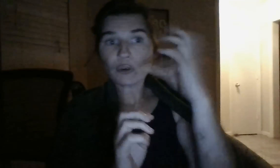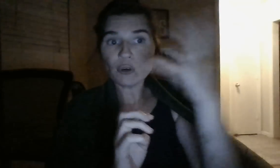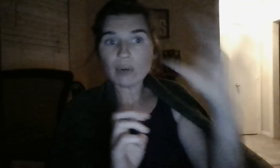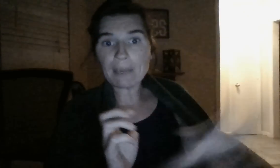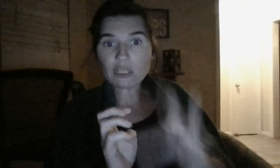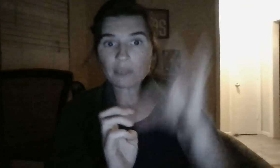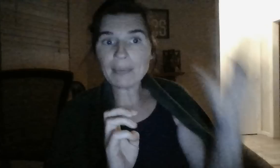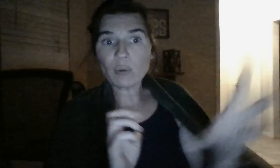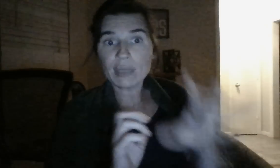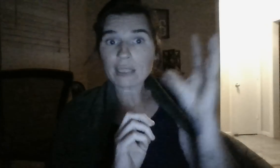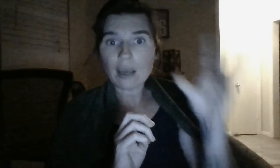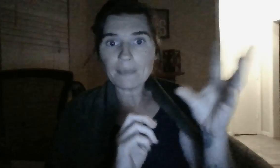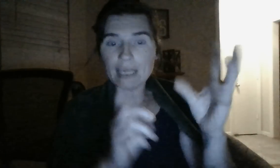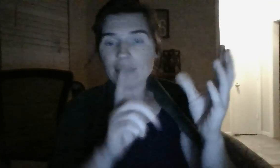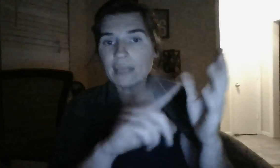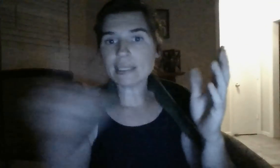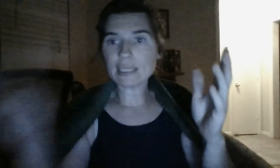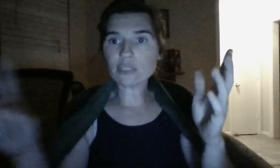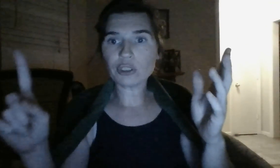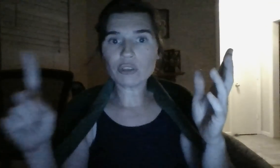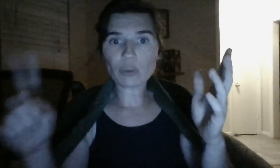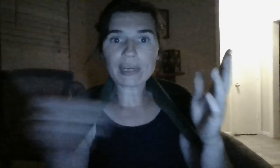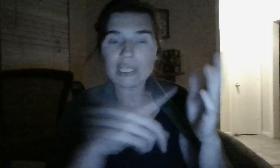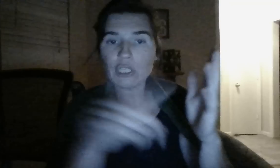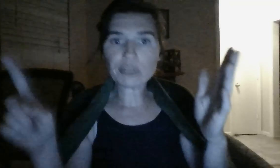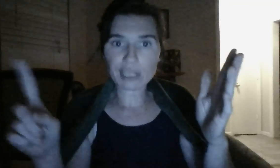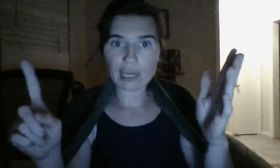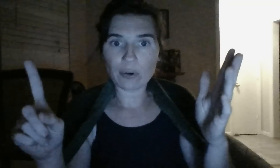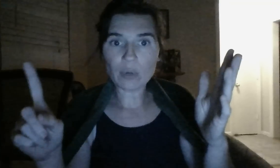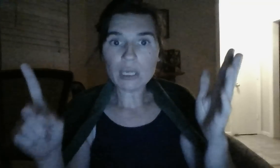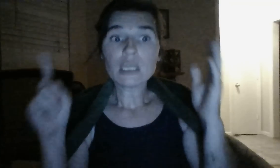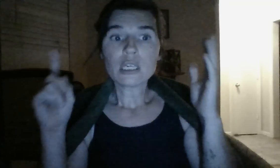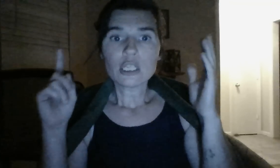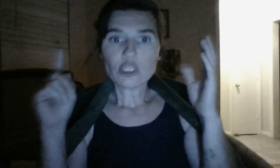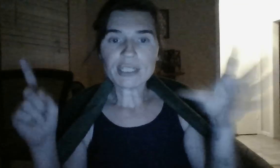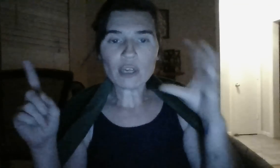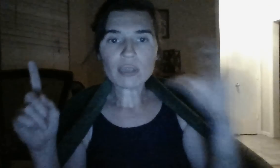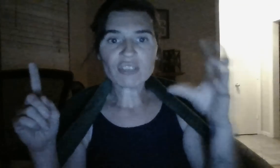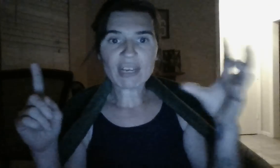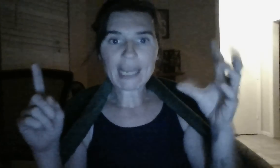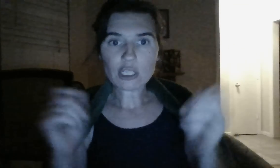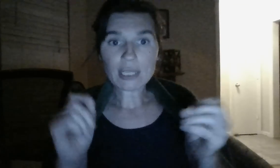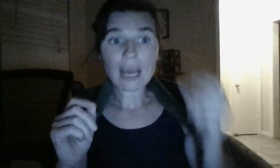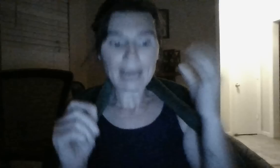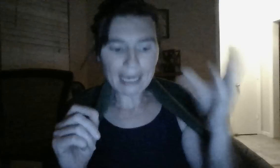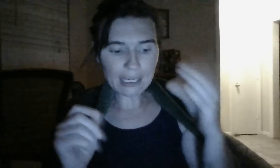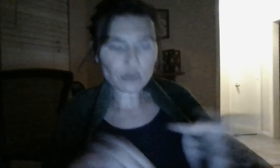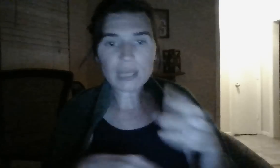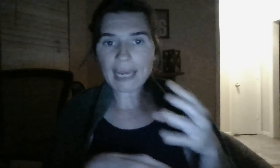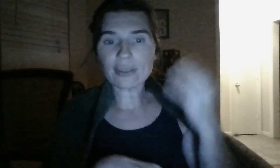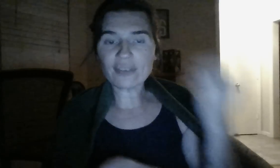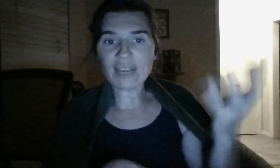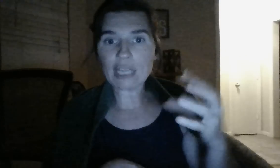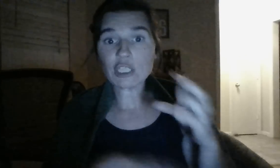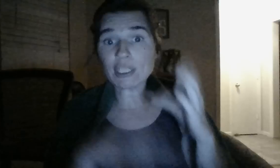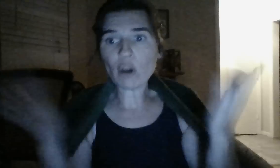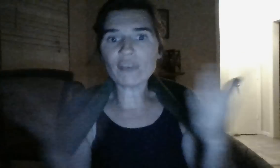recruit a bunch of people in this company that this sister used to work in years ago. To steal this vacation time. And, to steal her